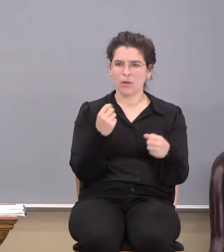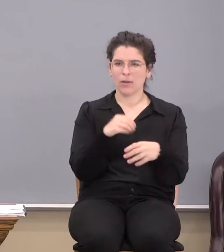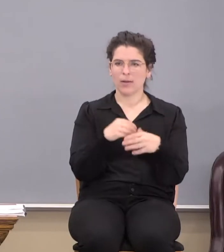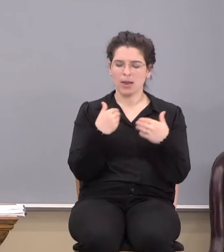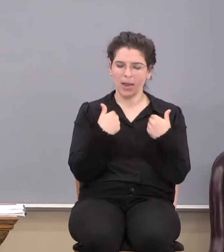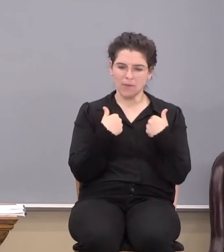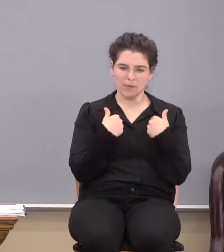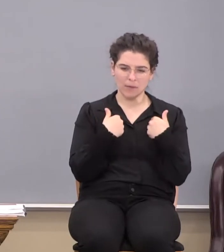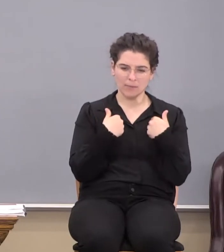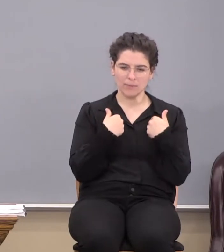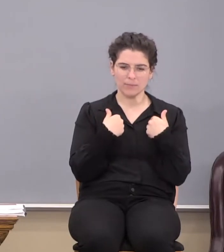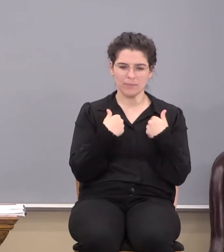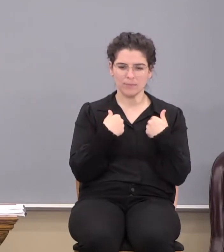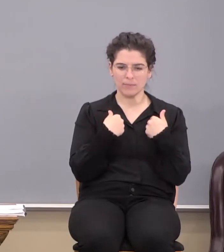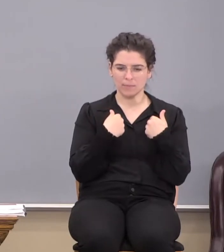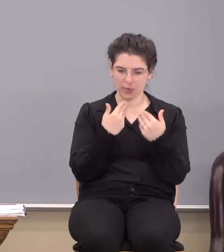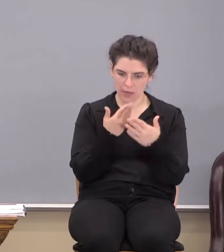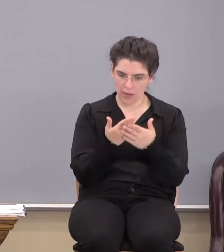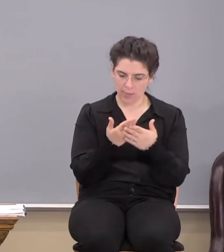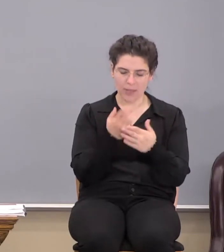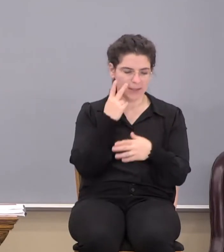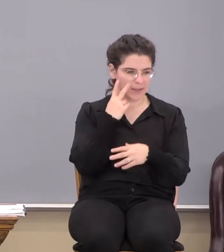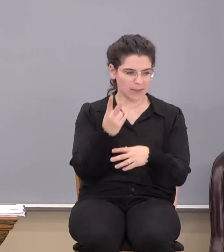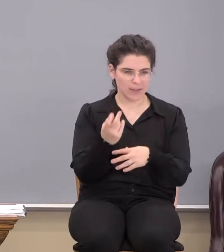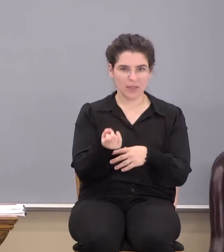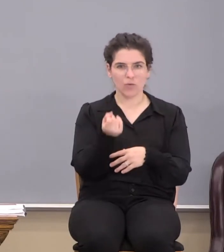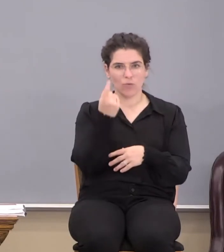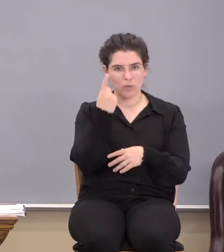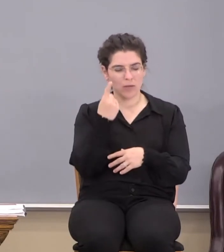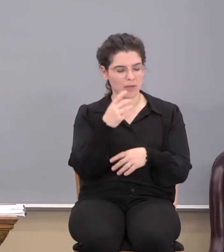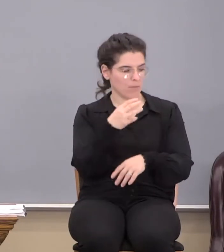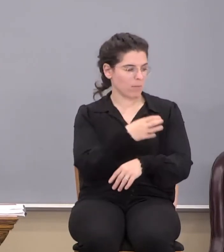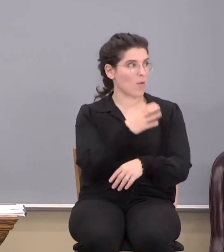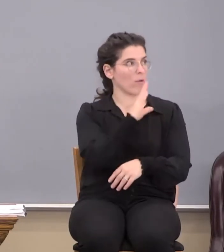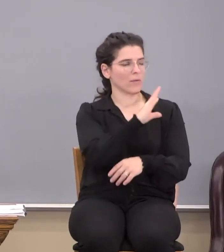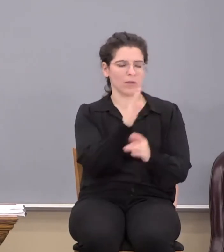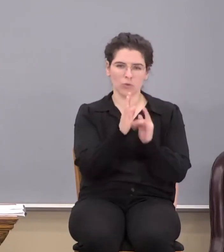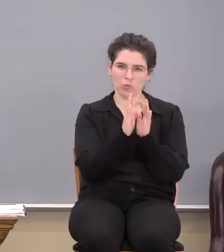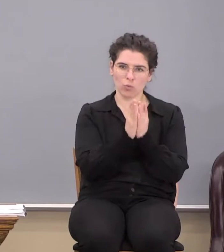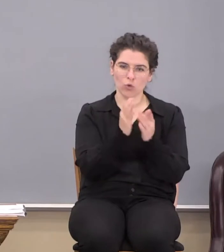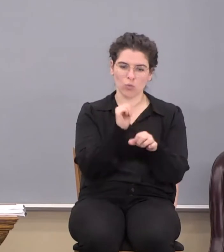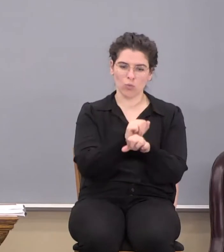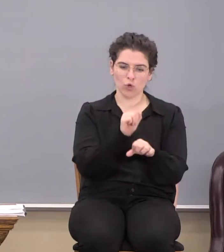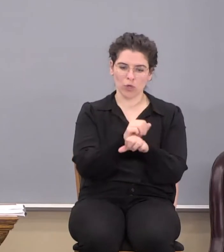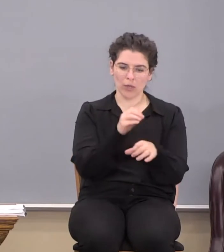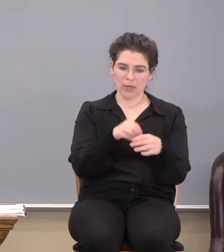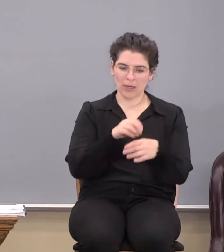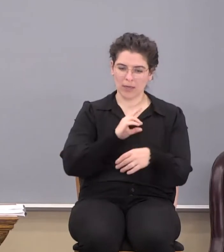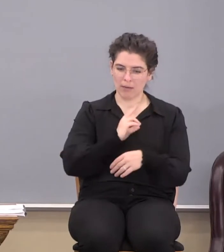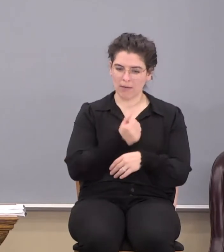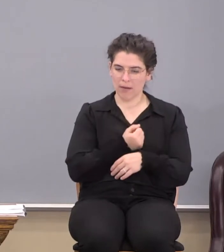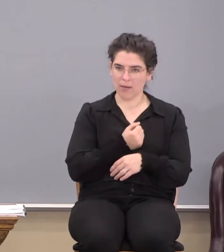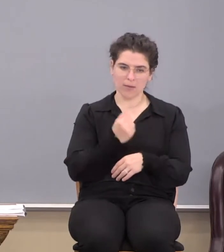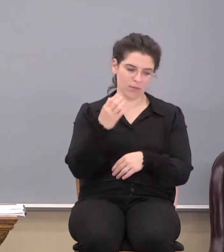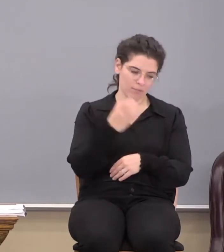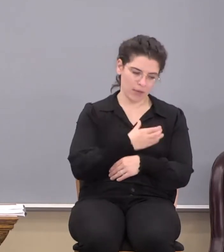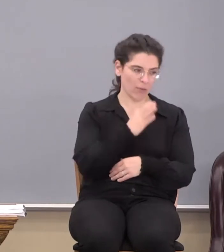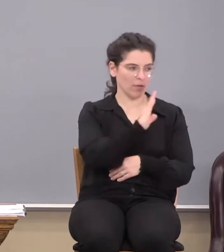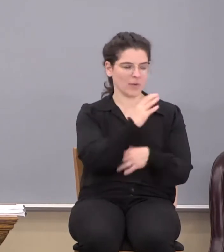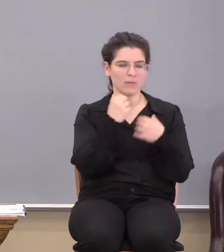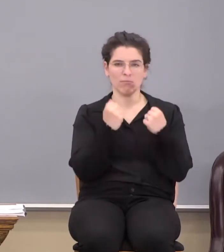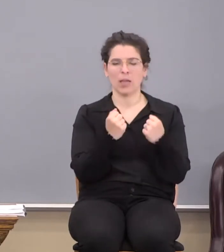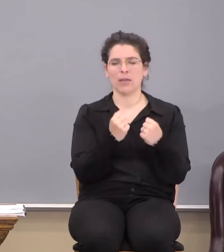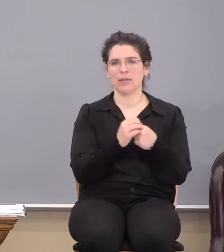come to see and realize and experience the power of his word working in us. The power of his might.